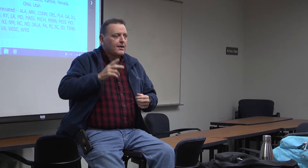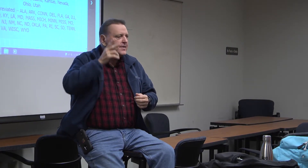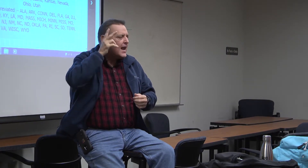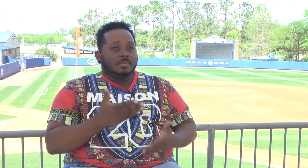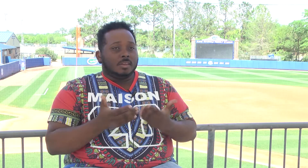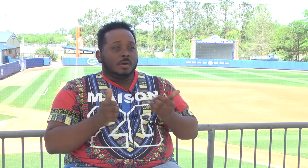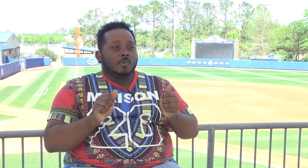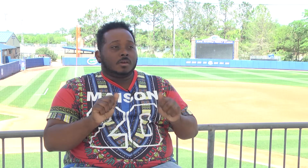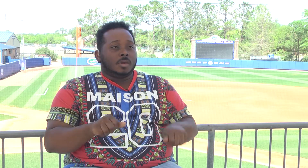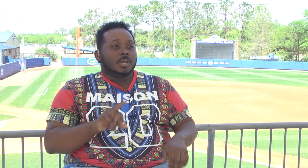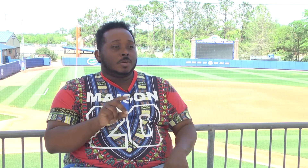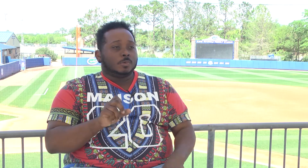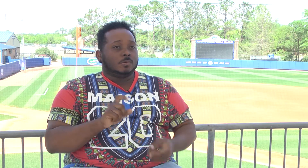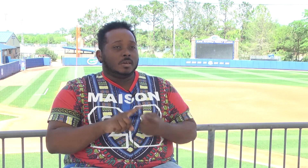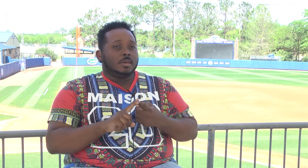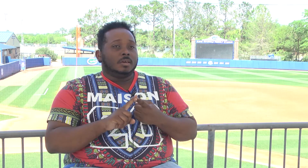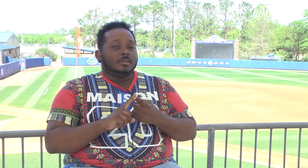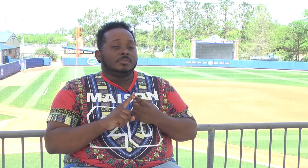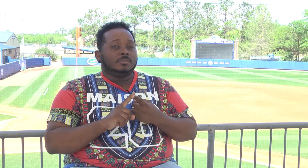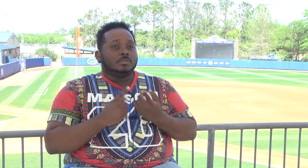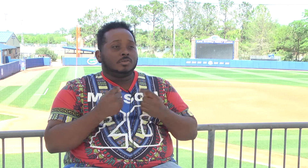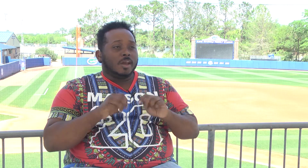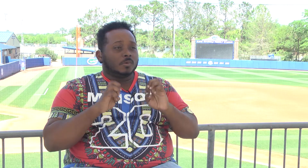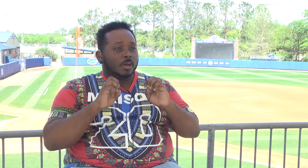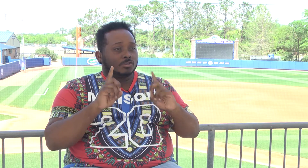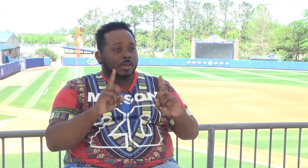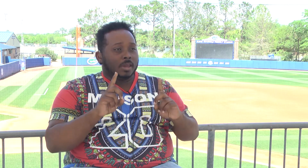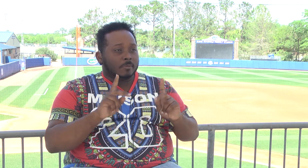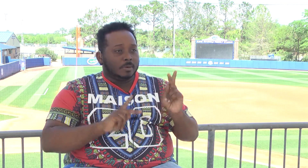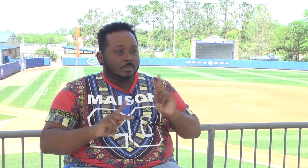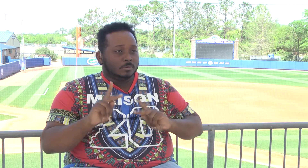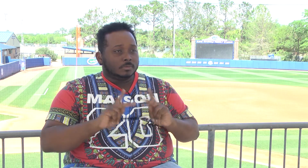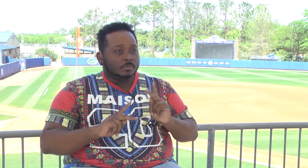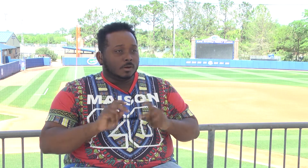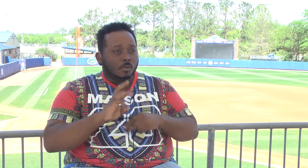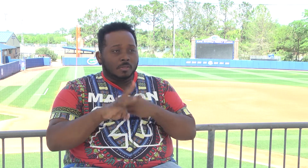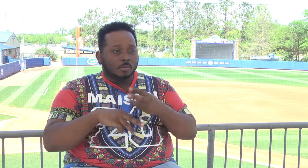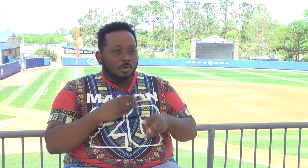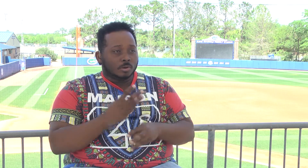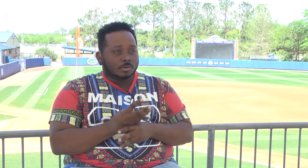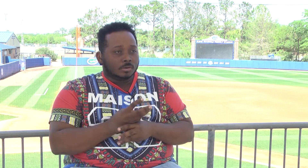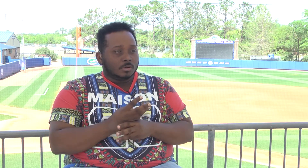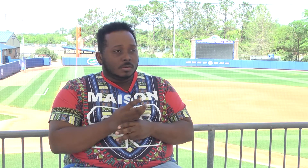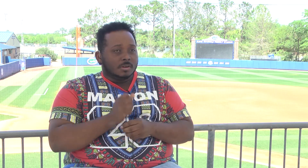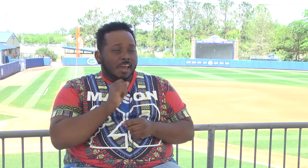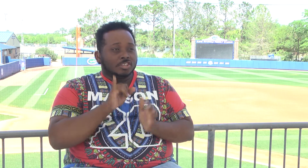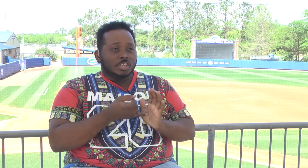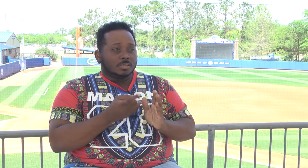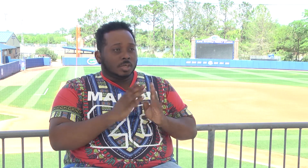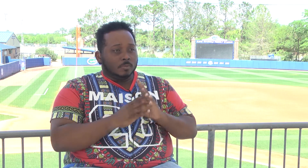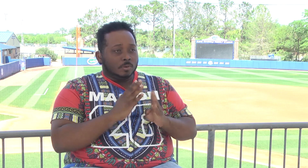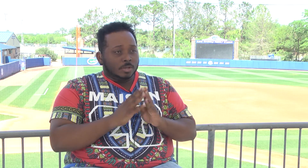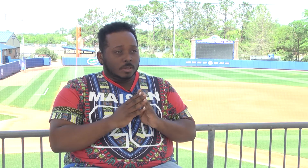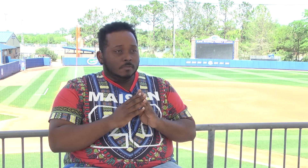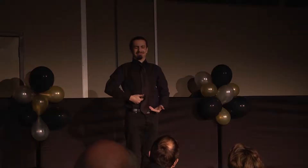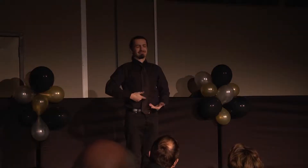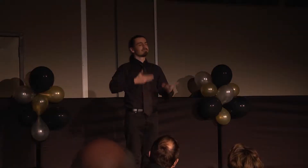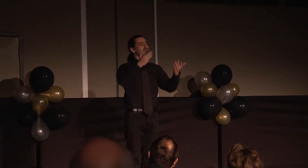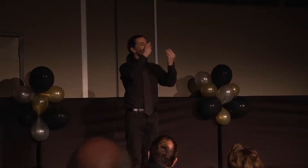it. The thing that we can do is try to educate people around the world, not just the community. Deaf community